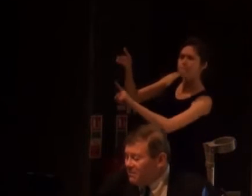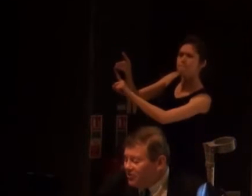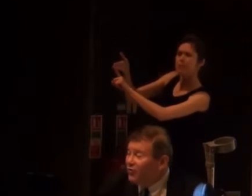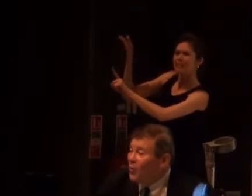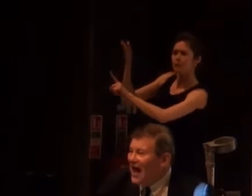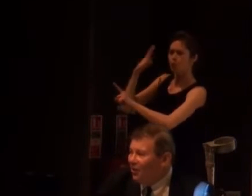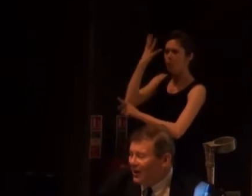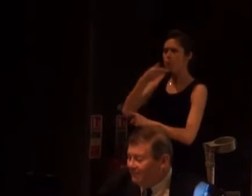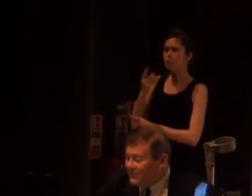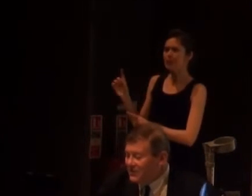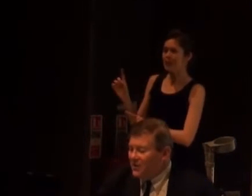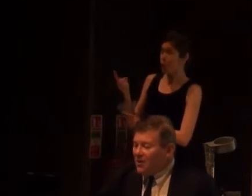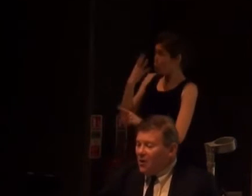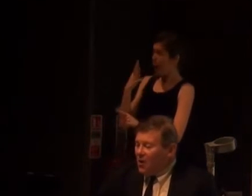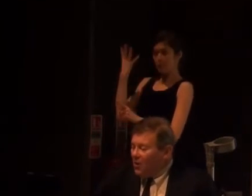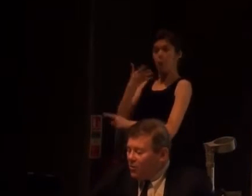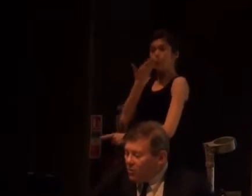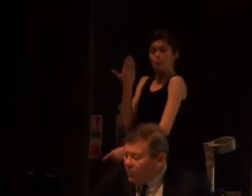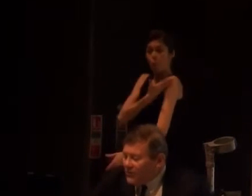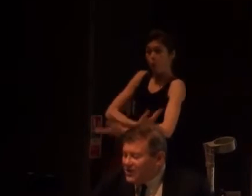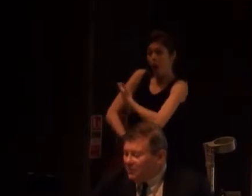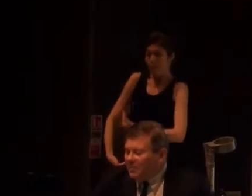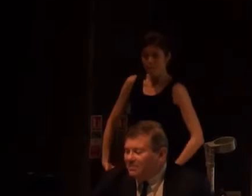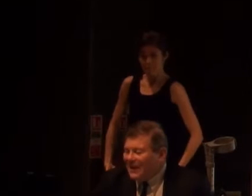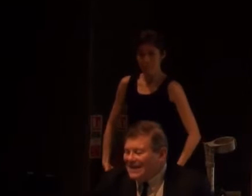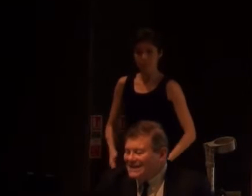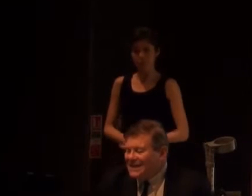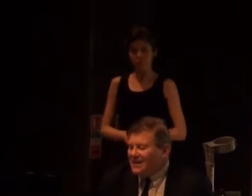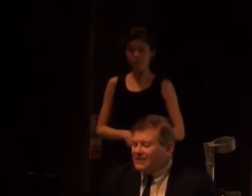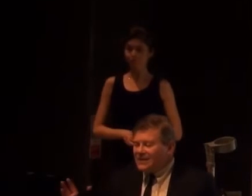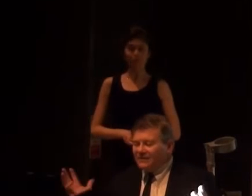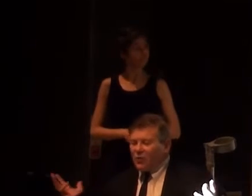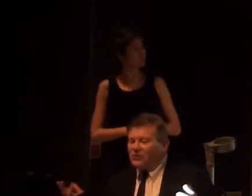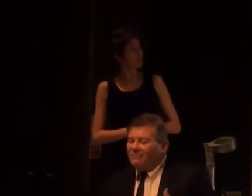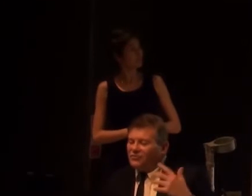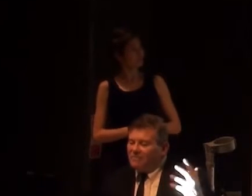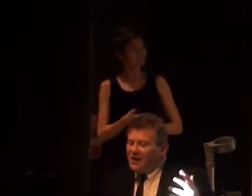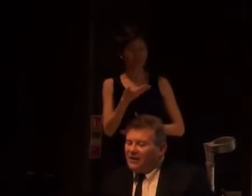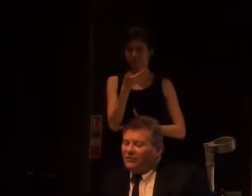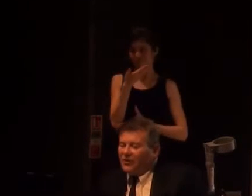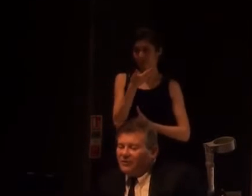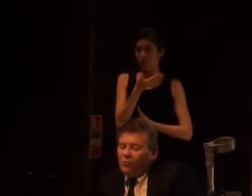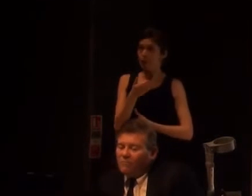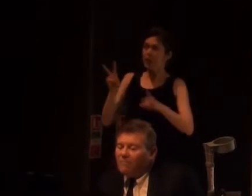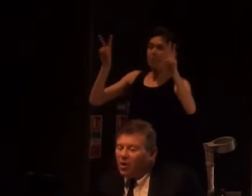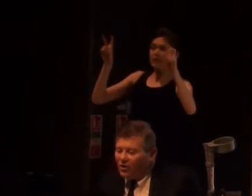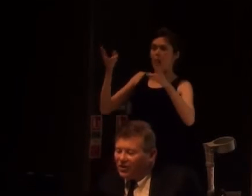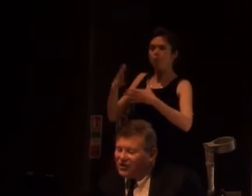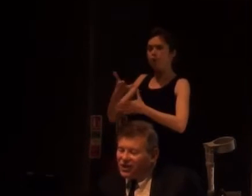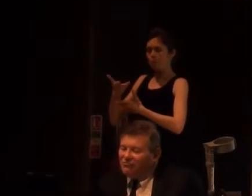you can be beautiful without leans. Disabled people as sinners. This, of course, comes from many of the